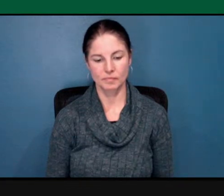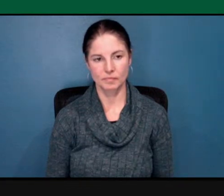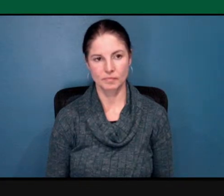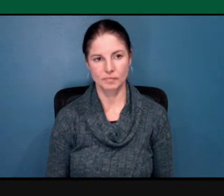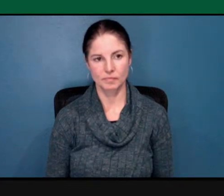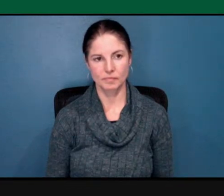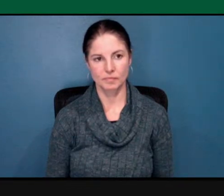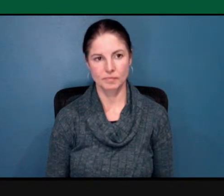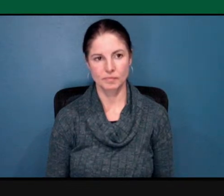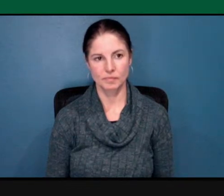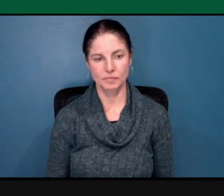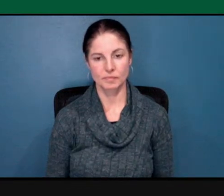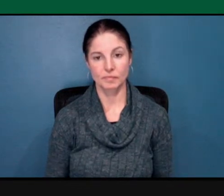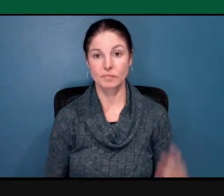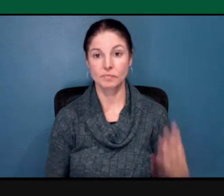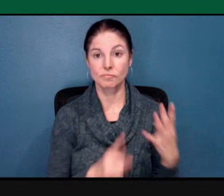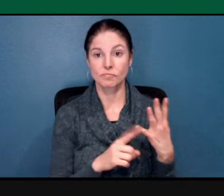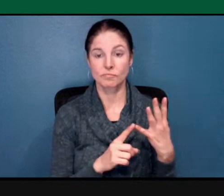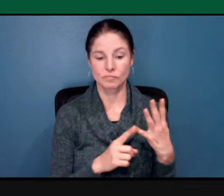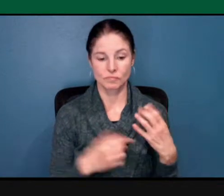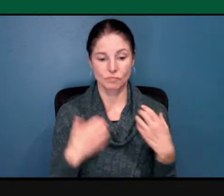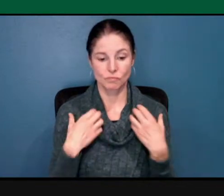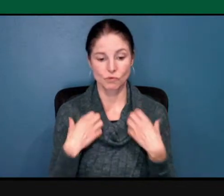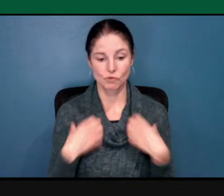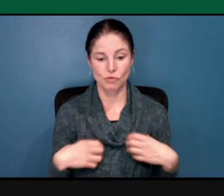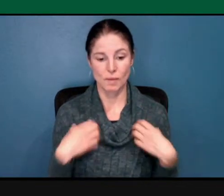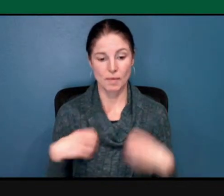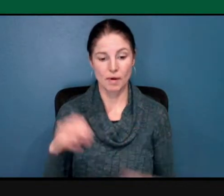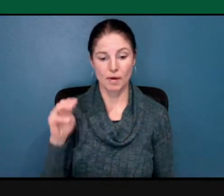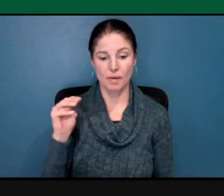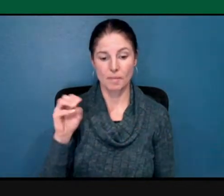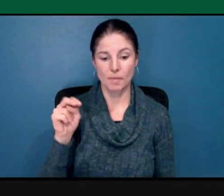And lastly, Rabbi Mona Alfie.